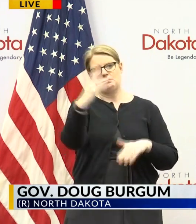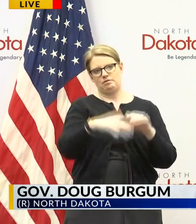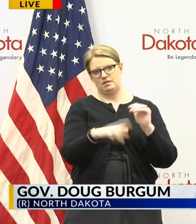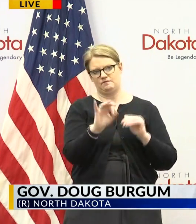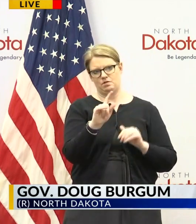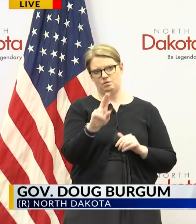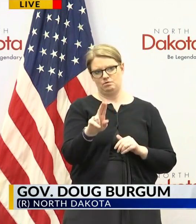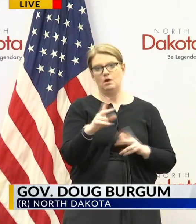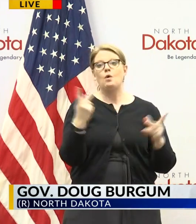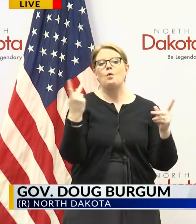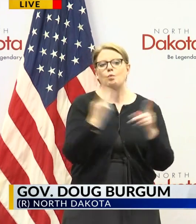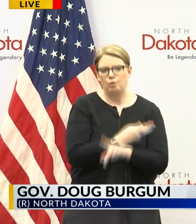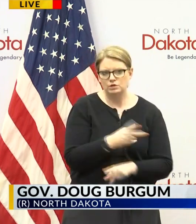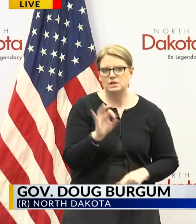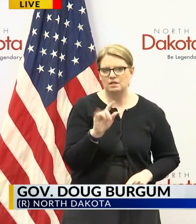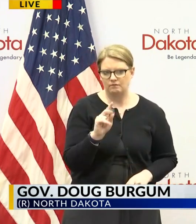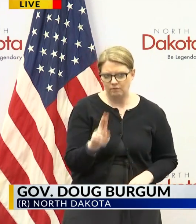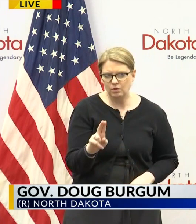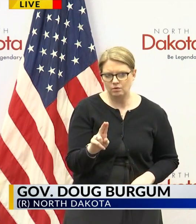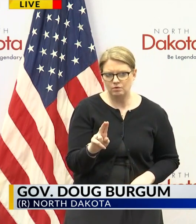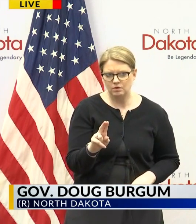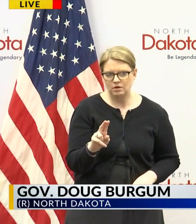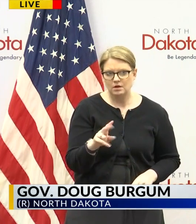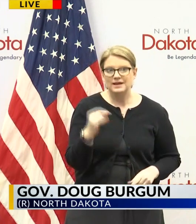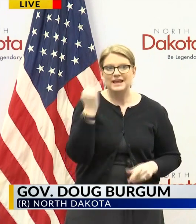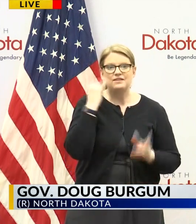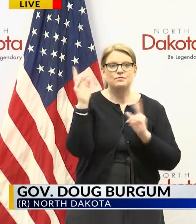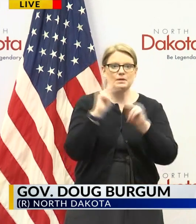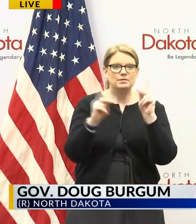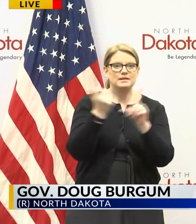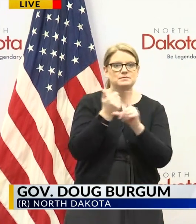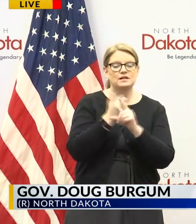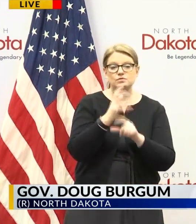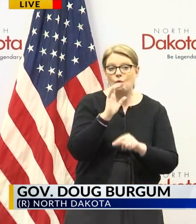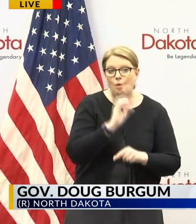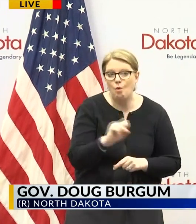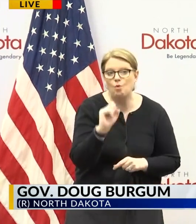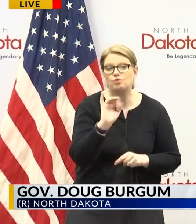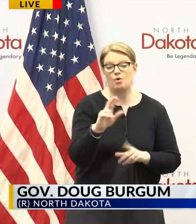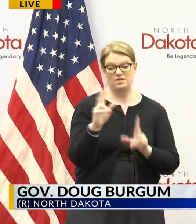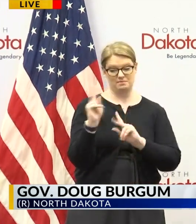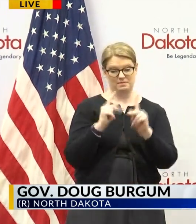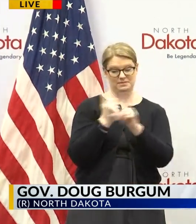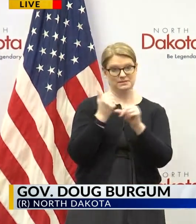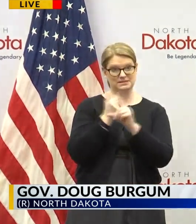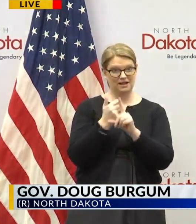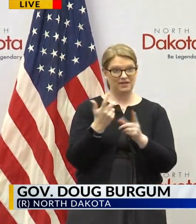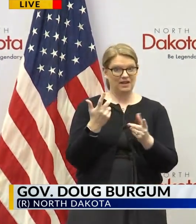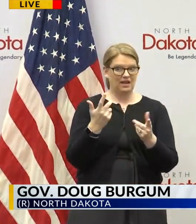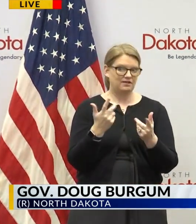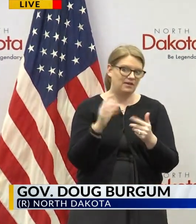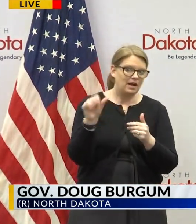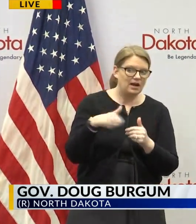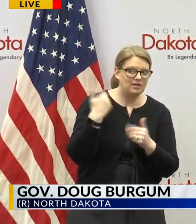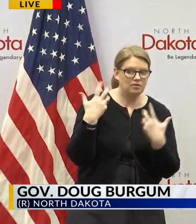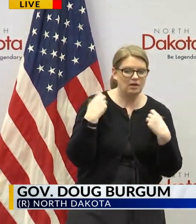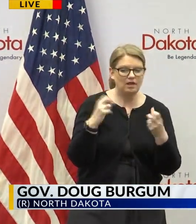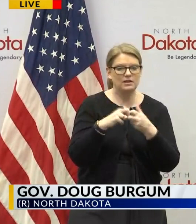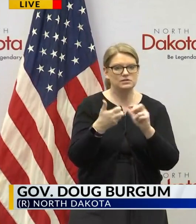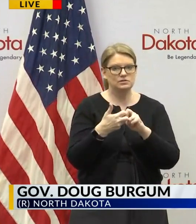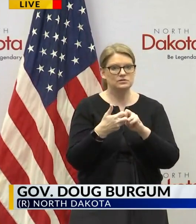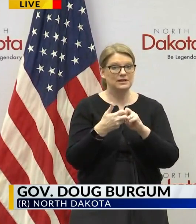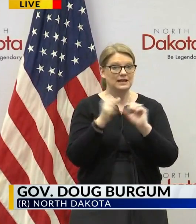at risk due to chronic underlying underlying health issues and that could represent as much as 20% of the